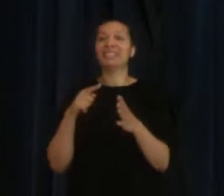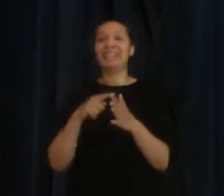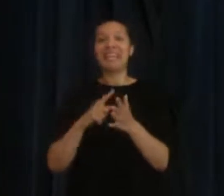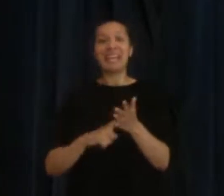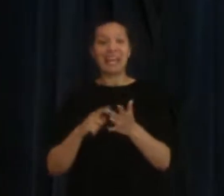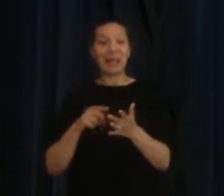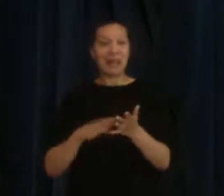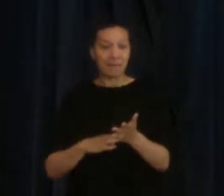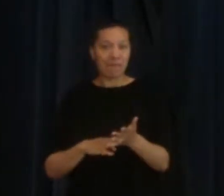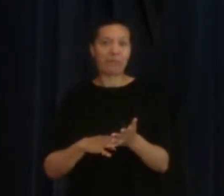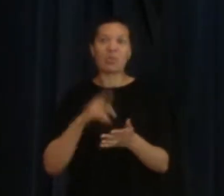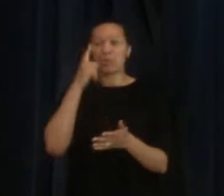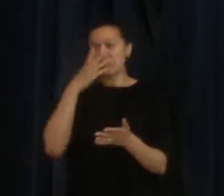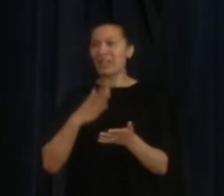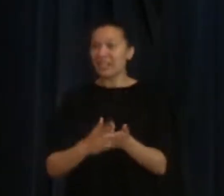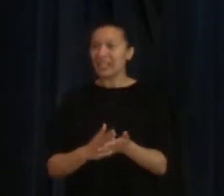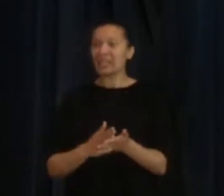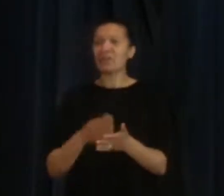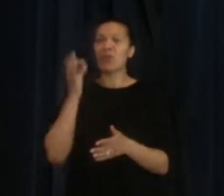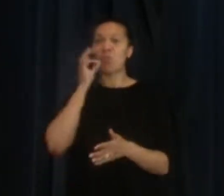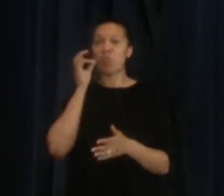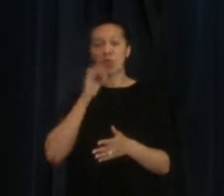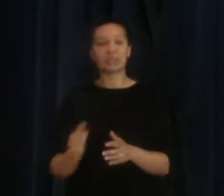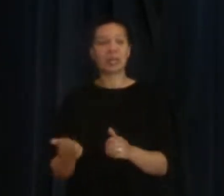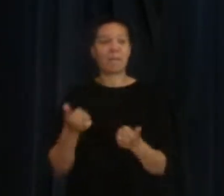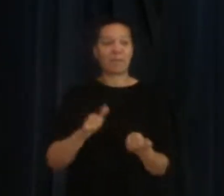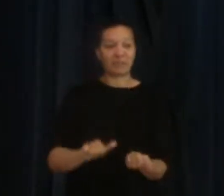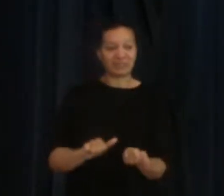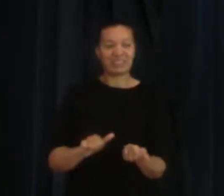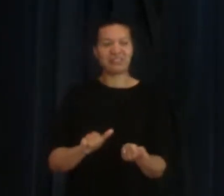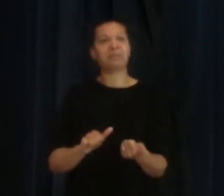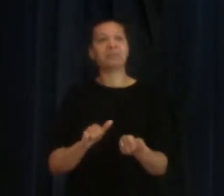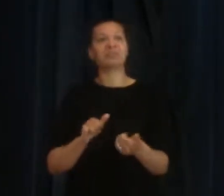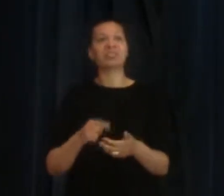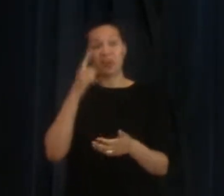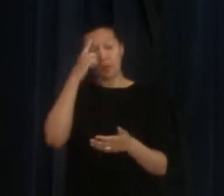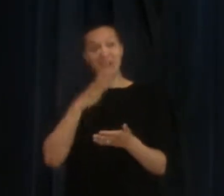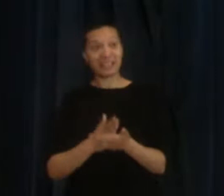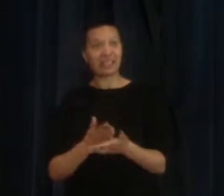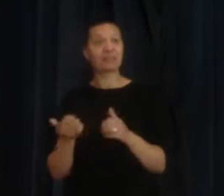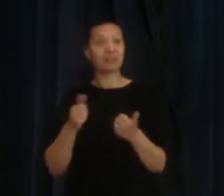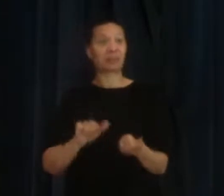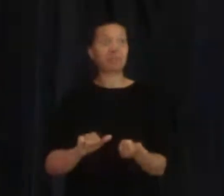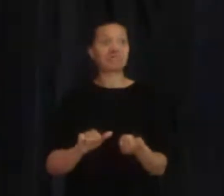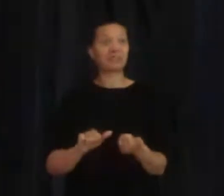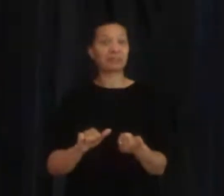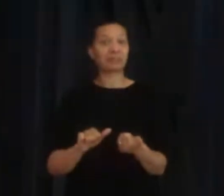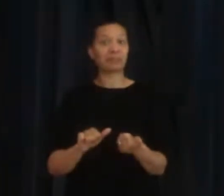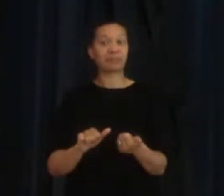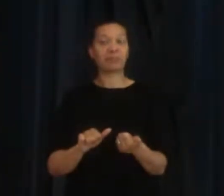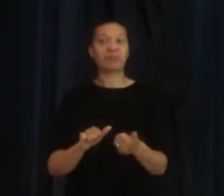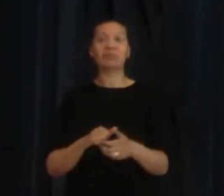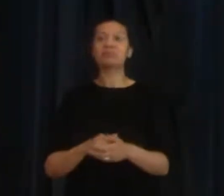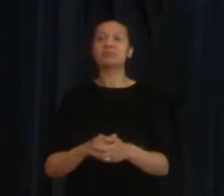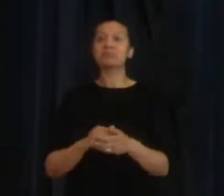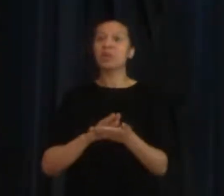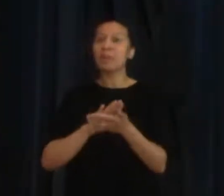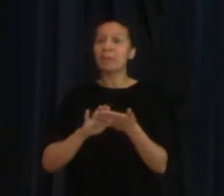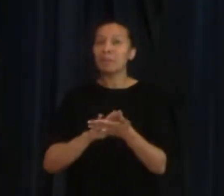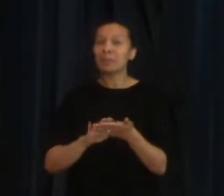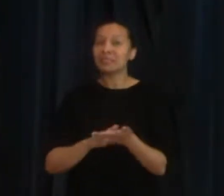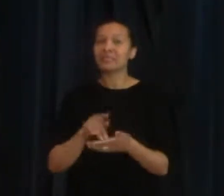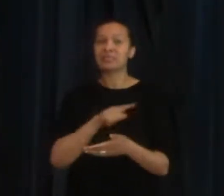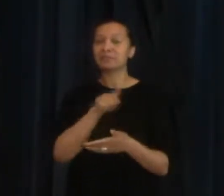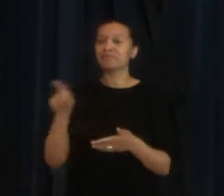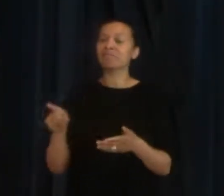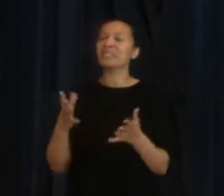believe in water baptism, which is believers' baptism. You may have heard of it, called that before. And that is where, when you accept